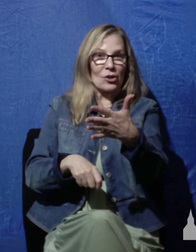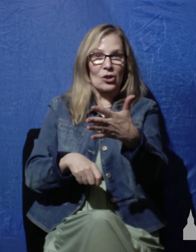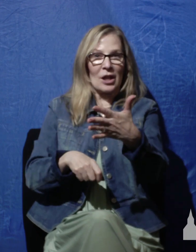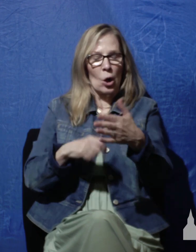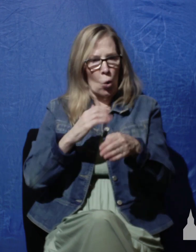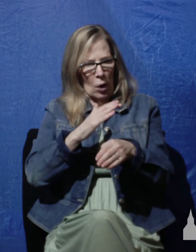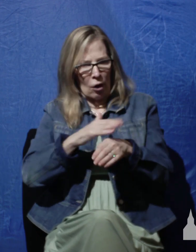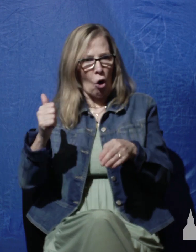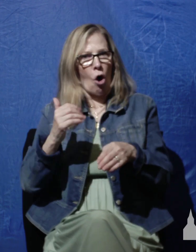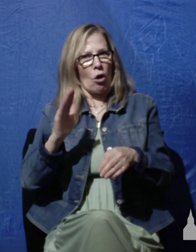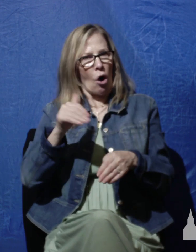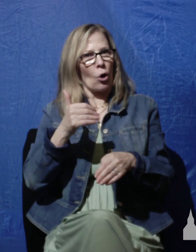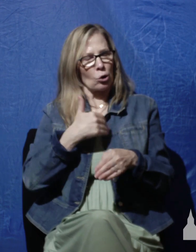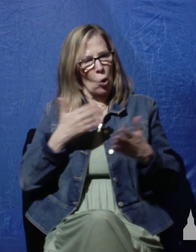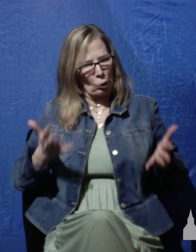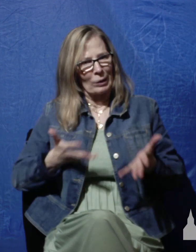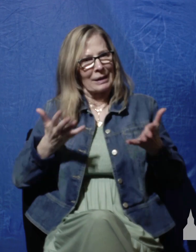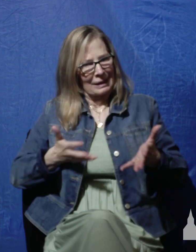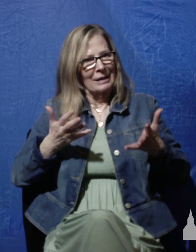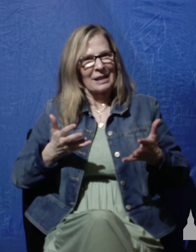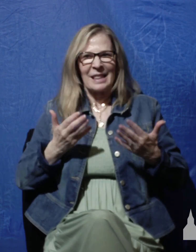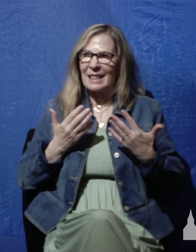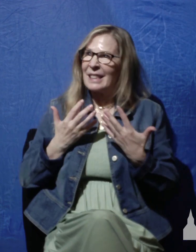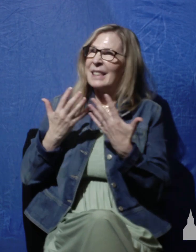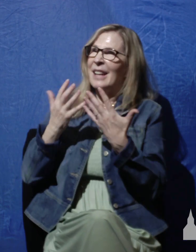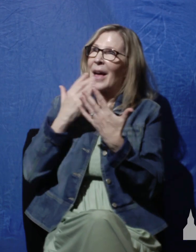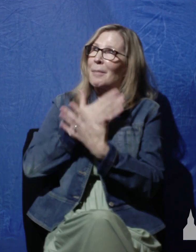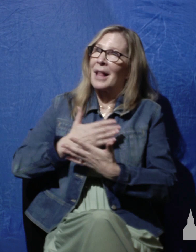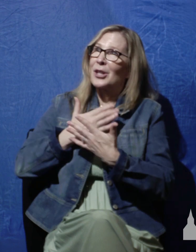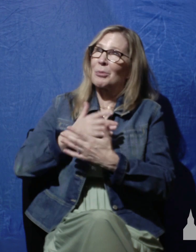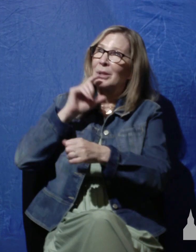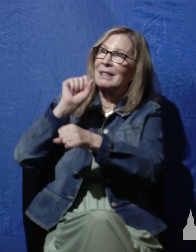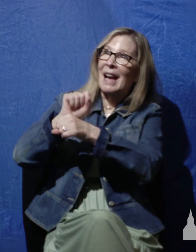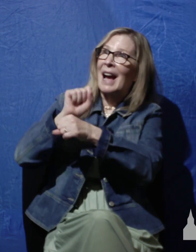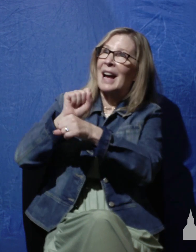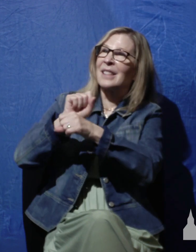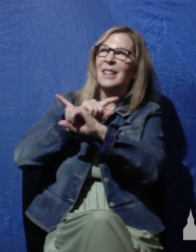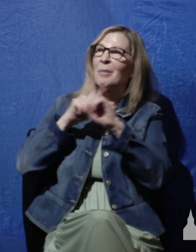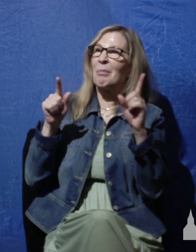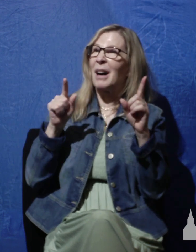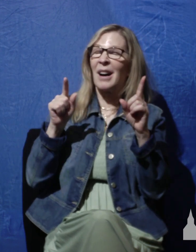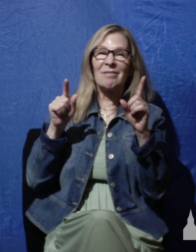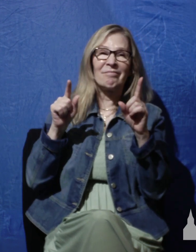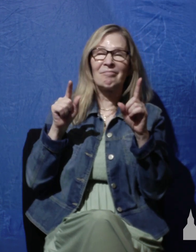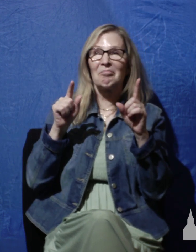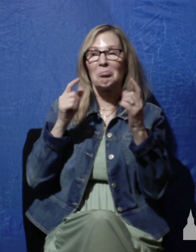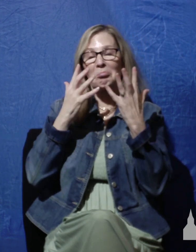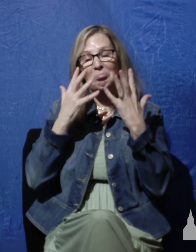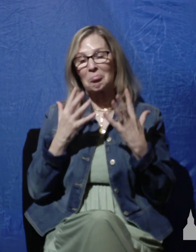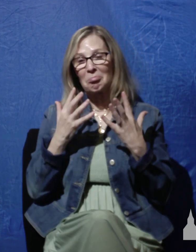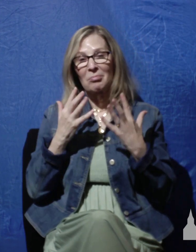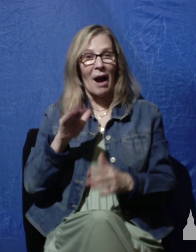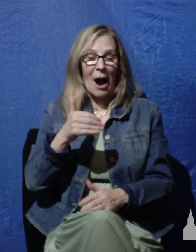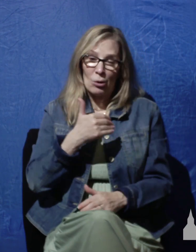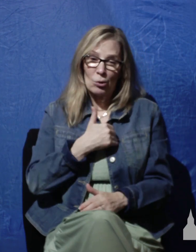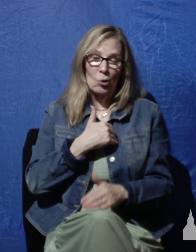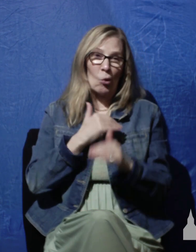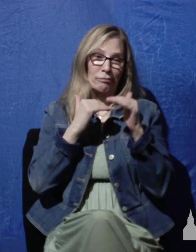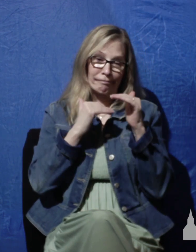us to aid in the pleasurable task, but alas, our soul is finite, and our mental faculty